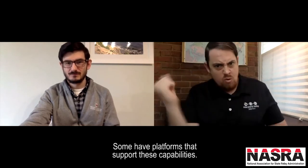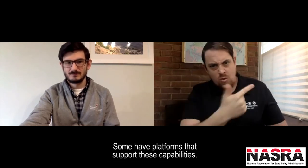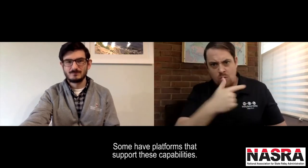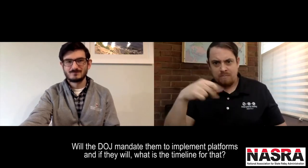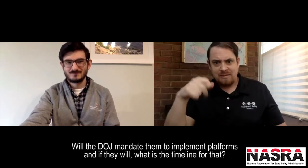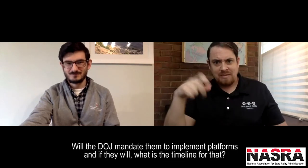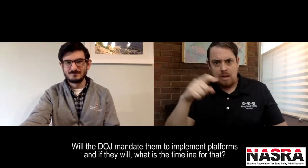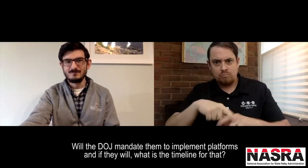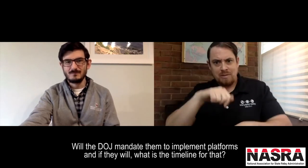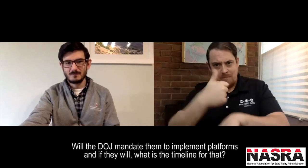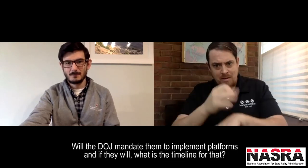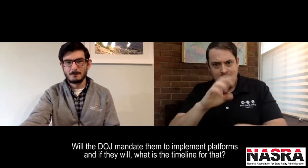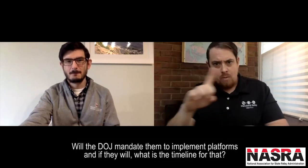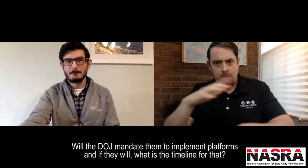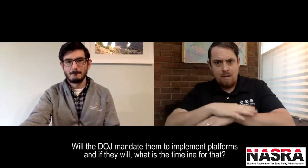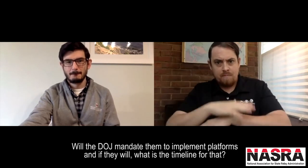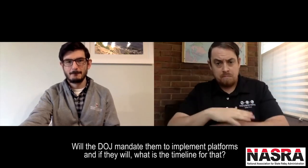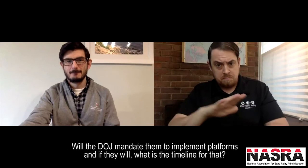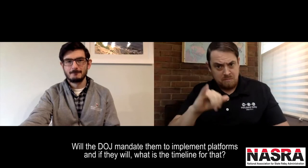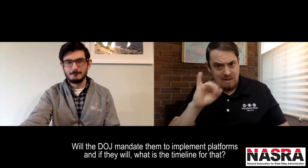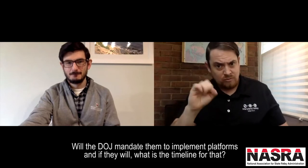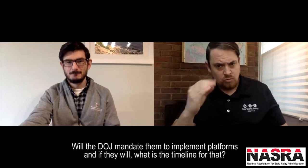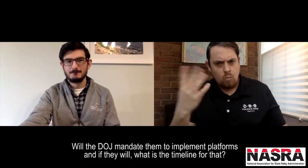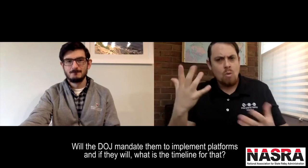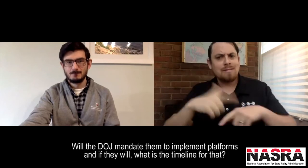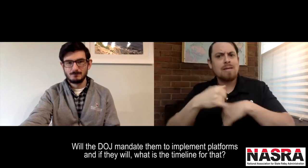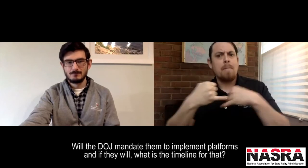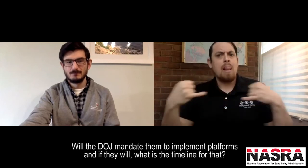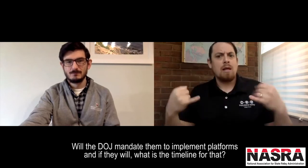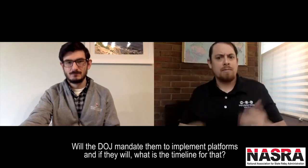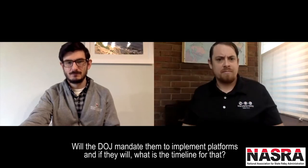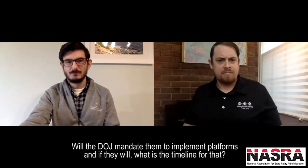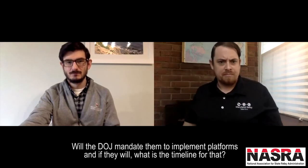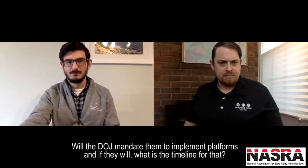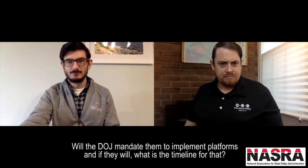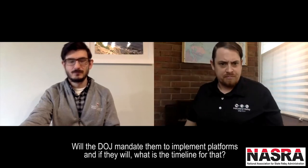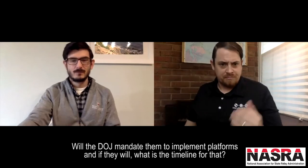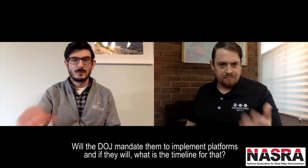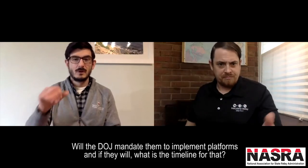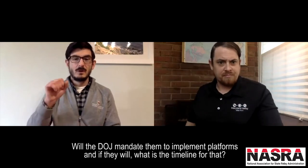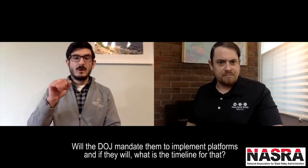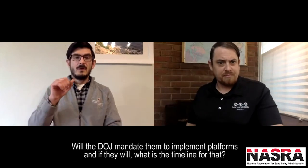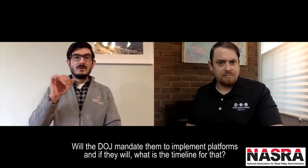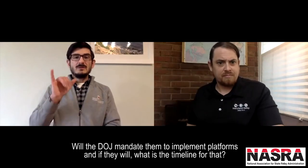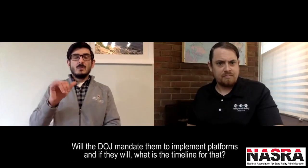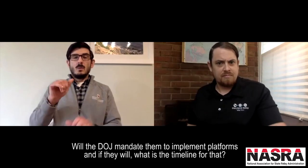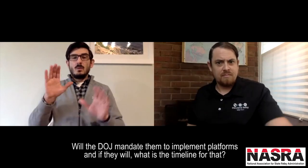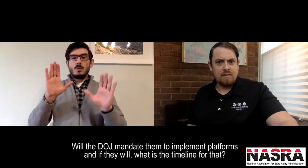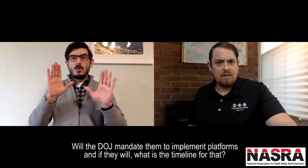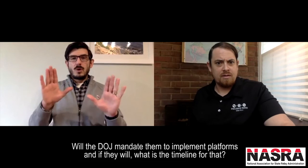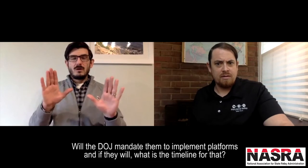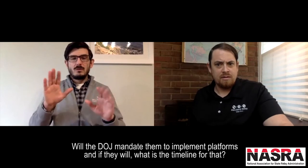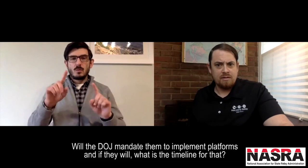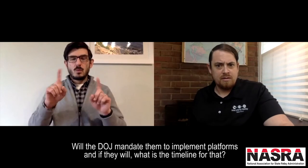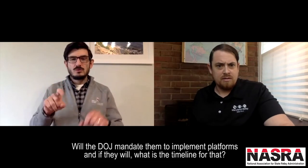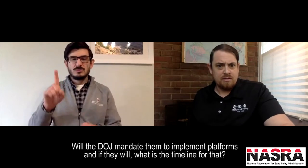Will the DOJ mandate PSAPs to implement NG911 technology platforms? And if they will, what is